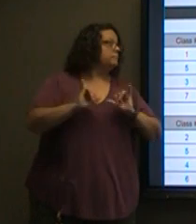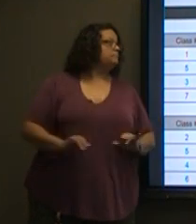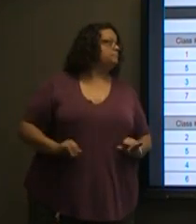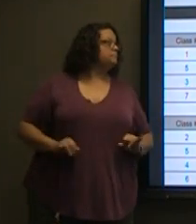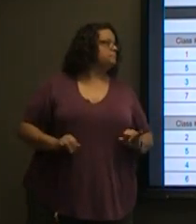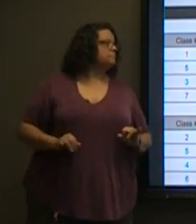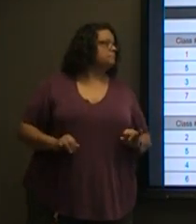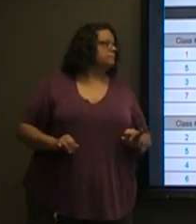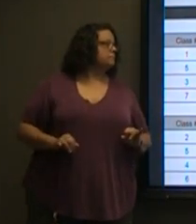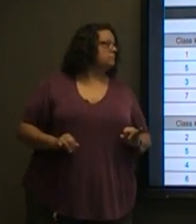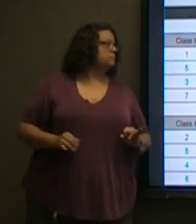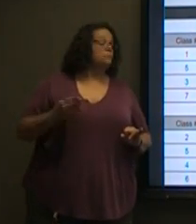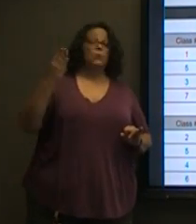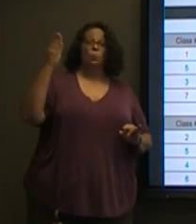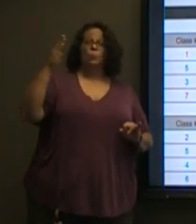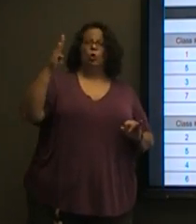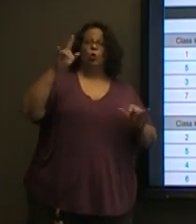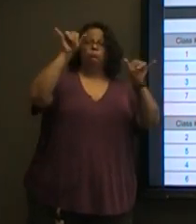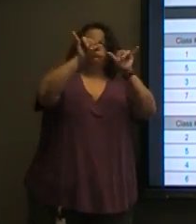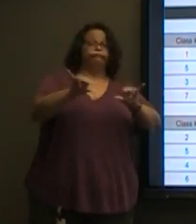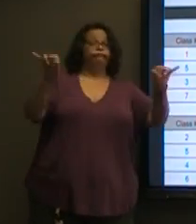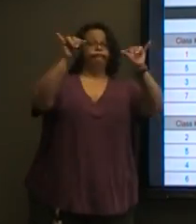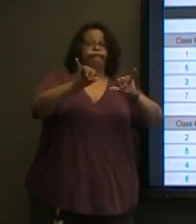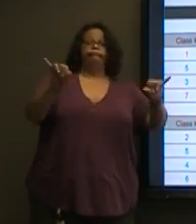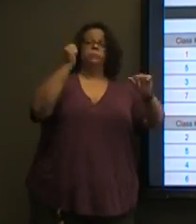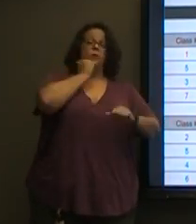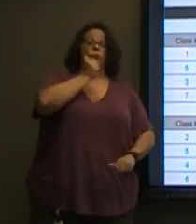Their blue class will meet each day.